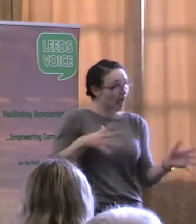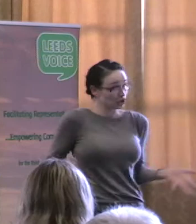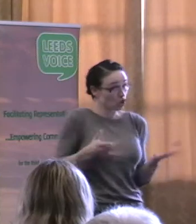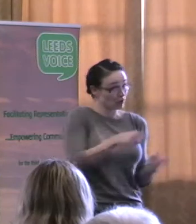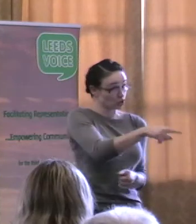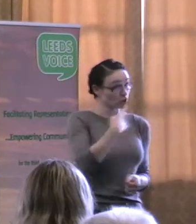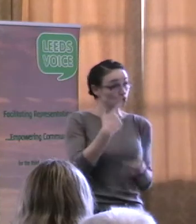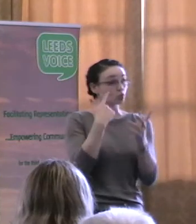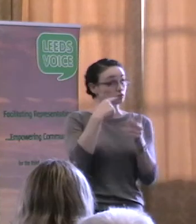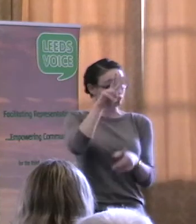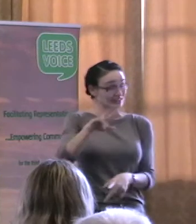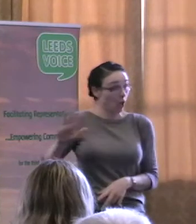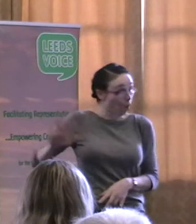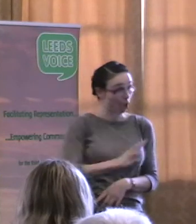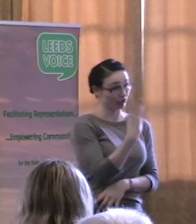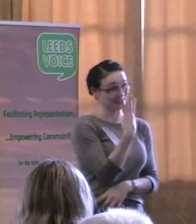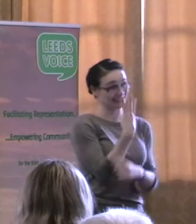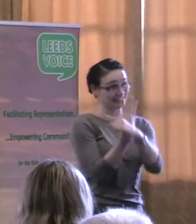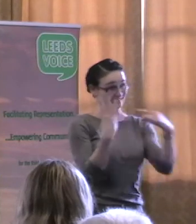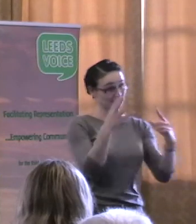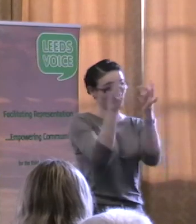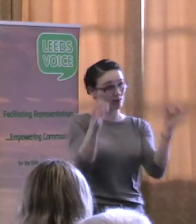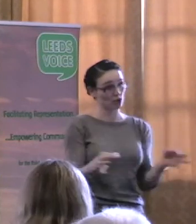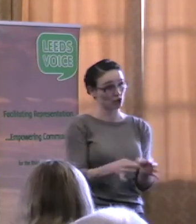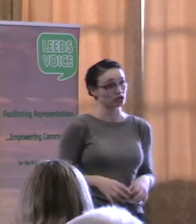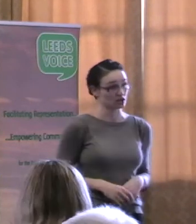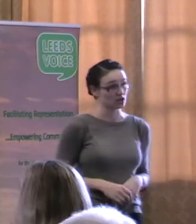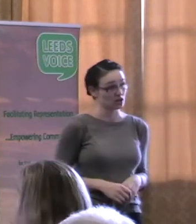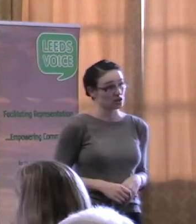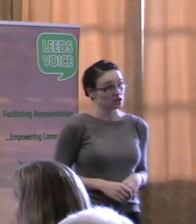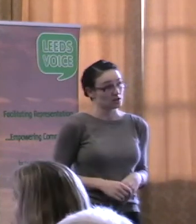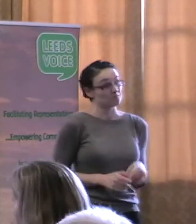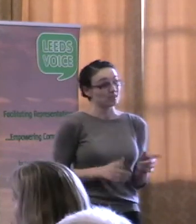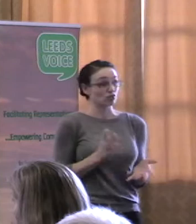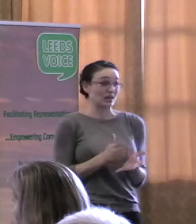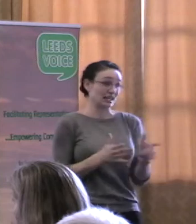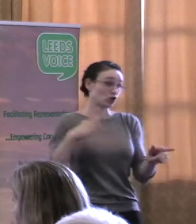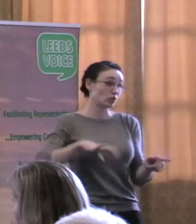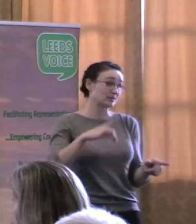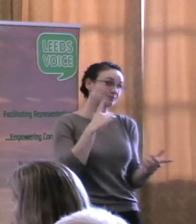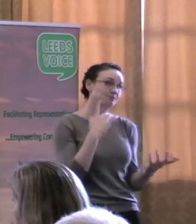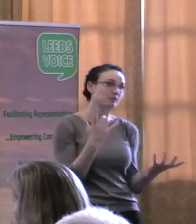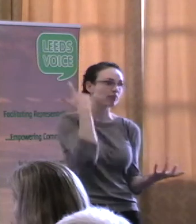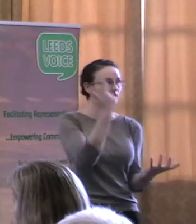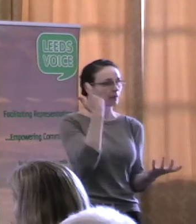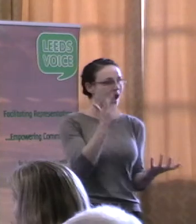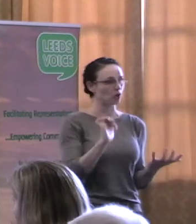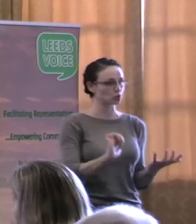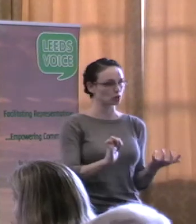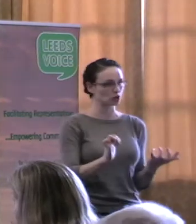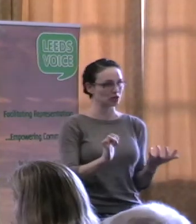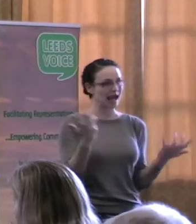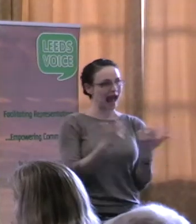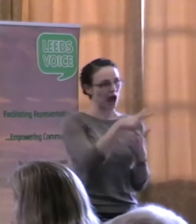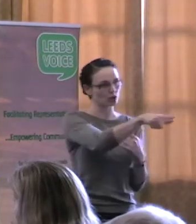of the outcomes frameworks and really think about the contribution and publicise the contribution you made across